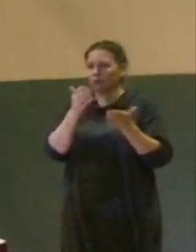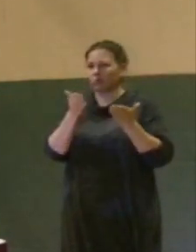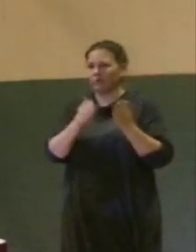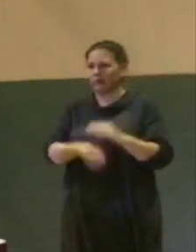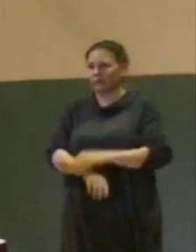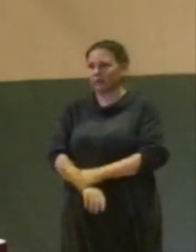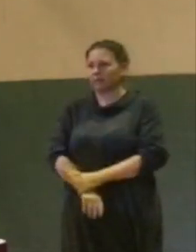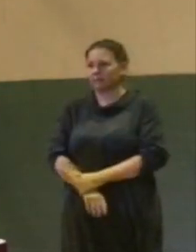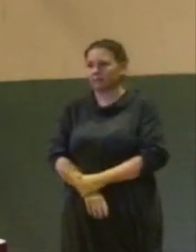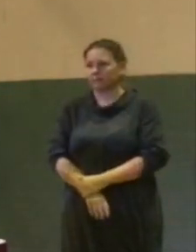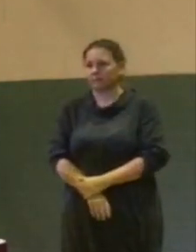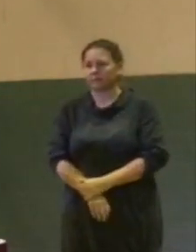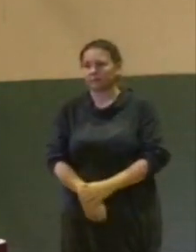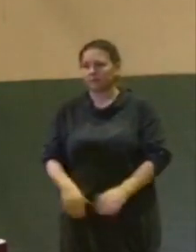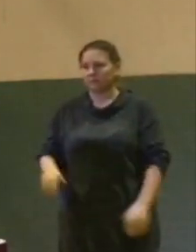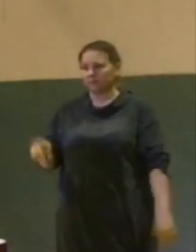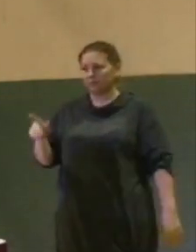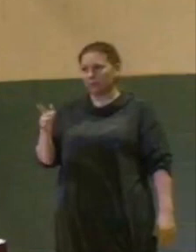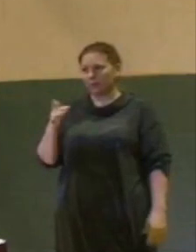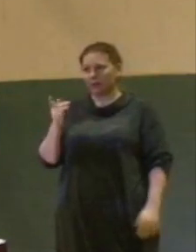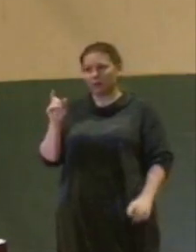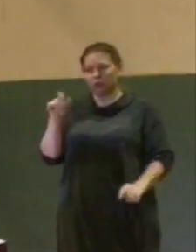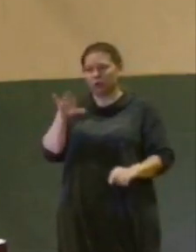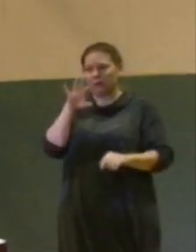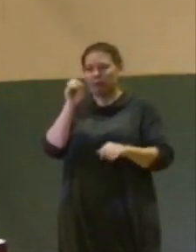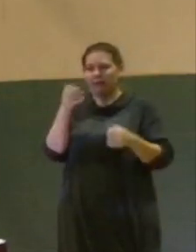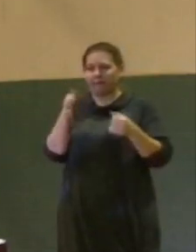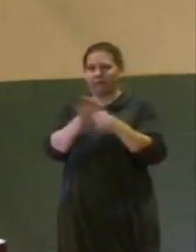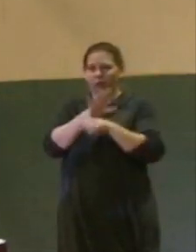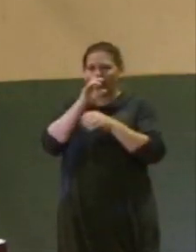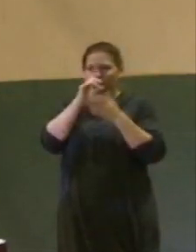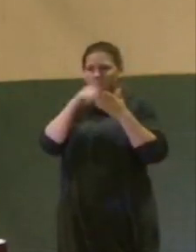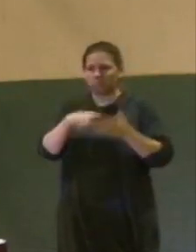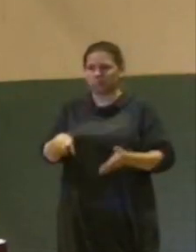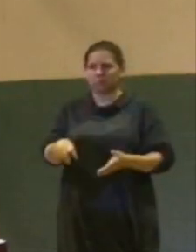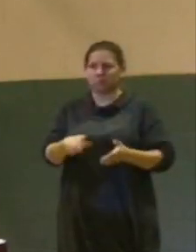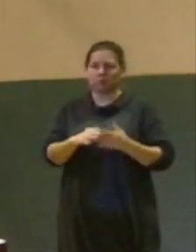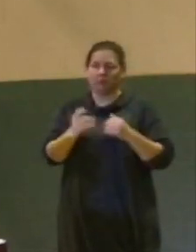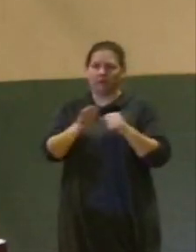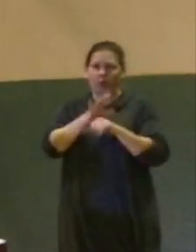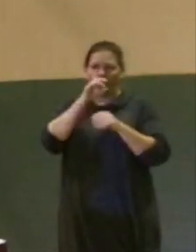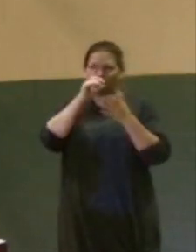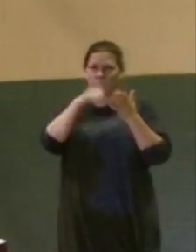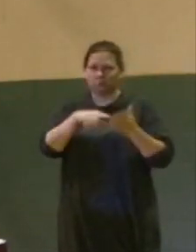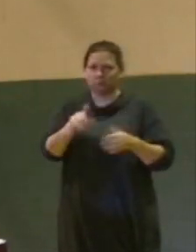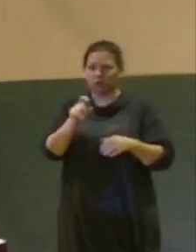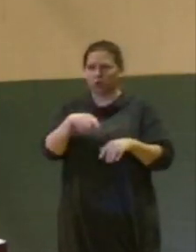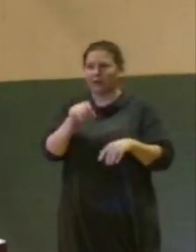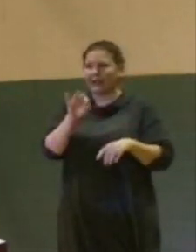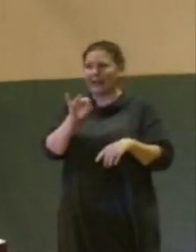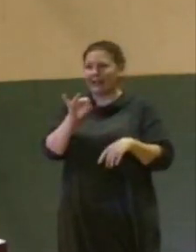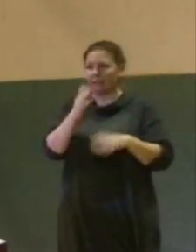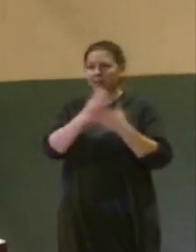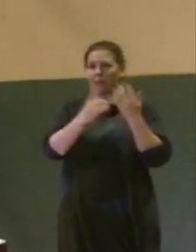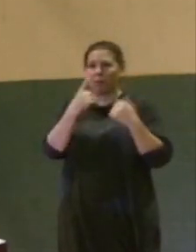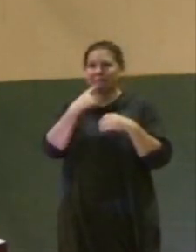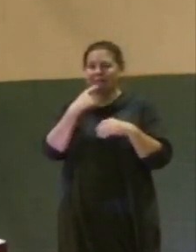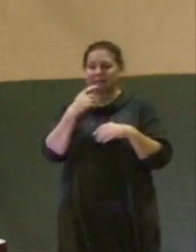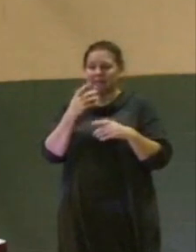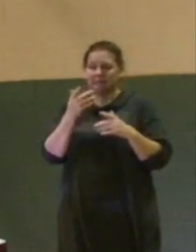Yeah. I think there should be a full validation of any kind of, or excuse me, investigation of any kind of claim that comes forth,